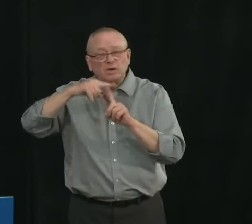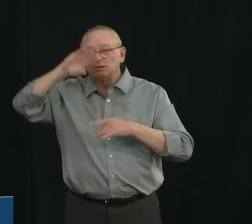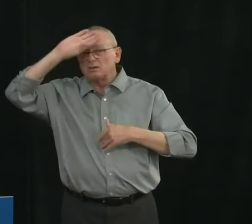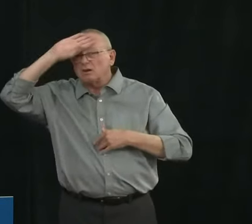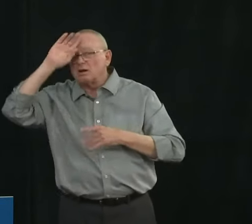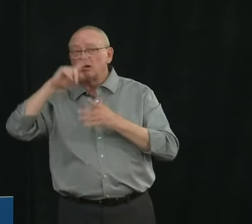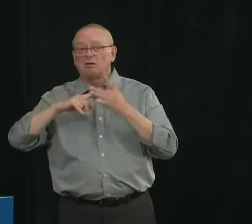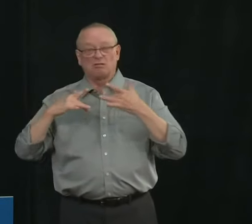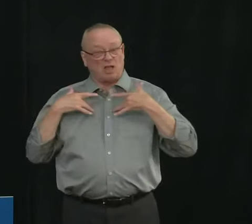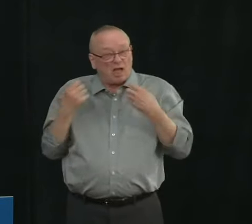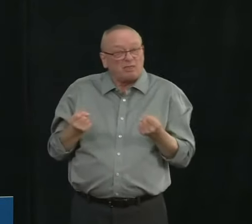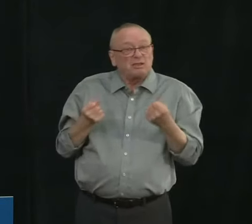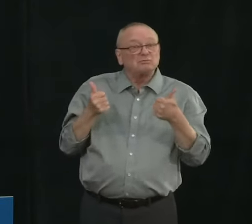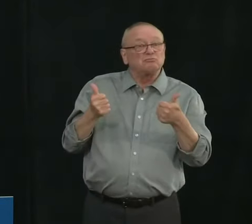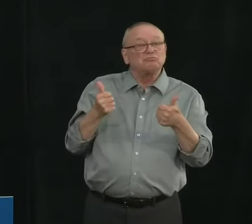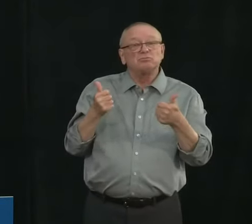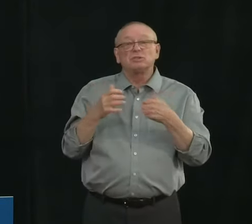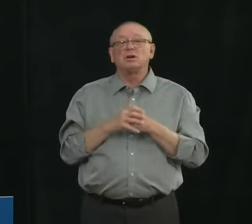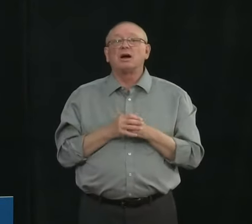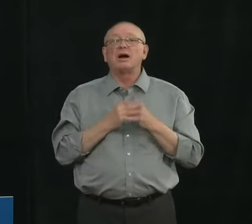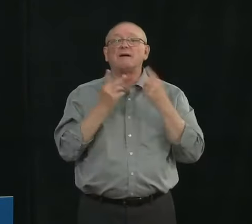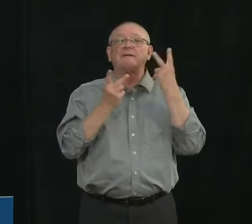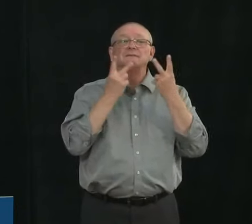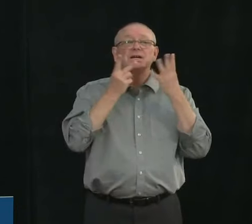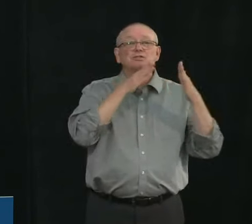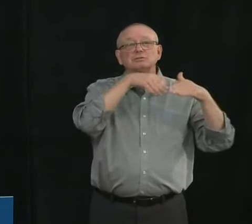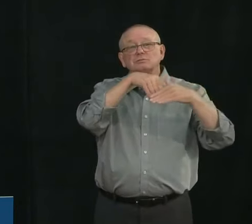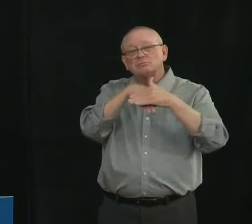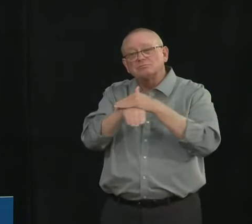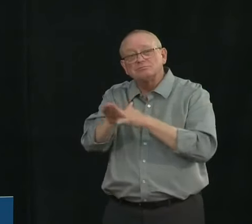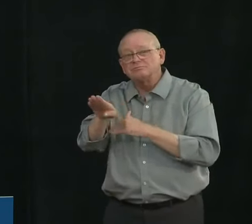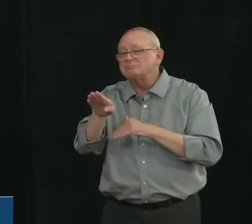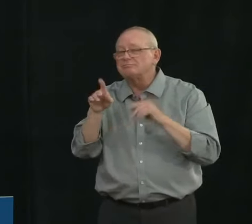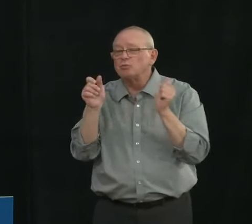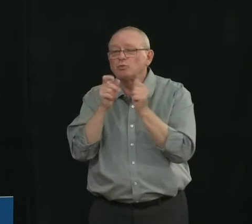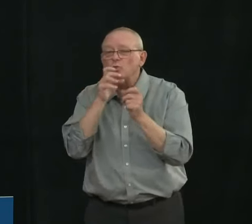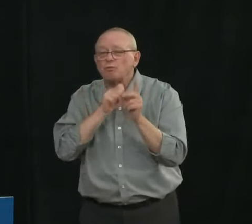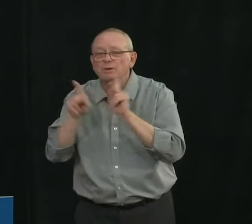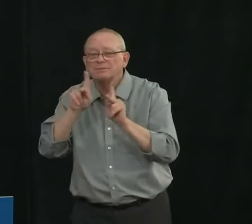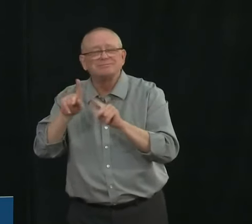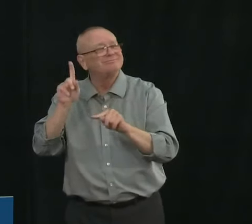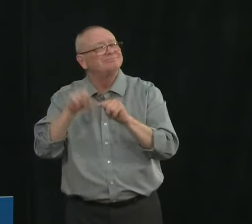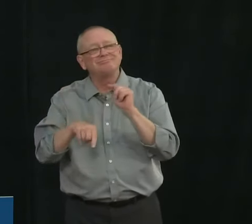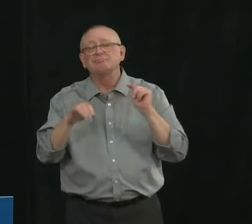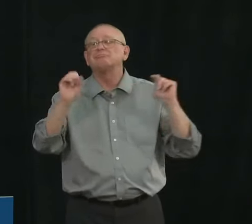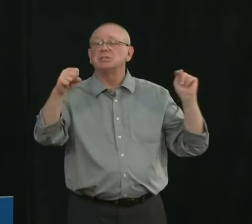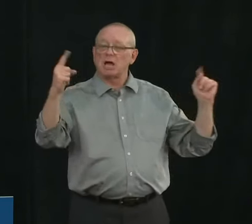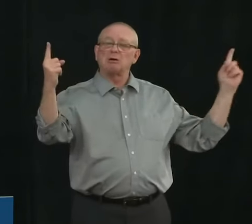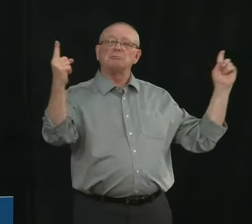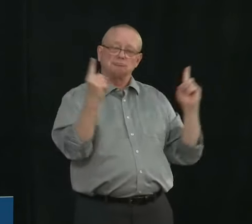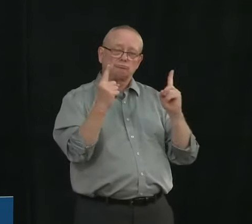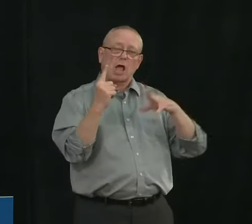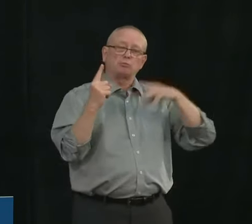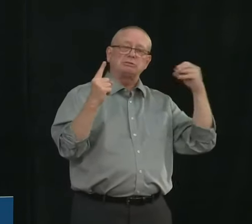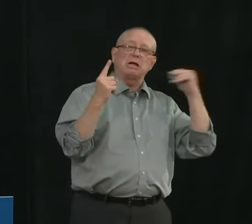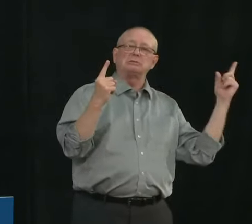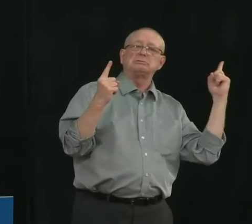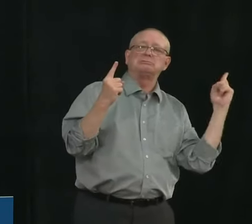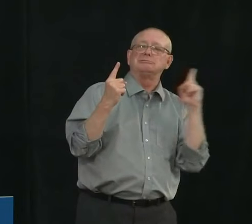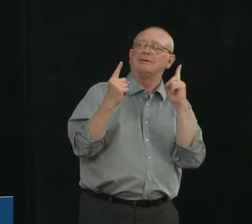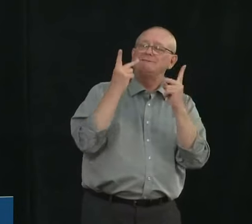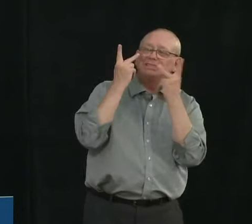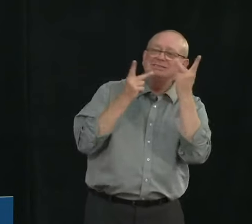introduced outdoor visits for the last several weeks given that there's reduced risk of transmission in outdoor settings and also that that